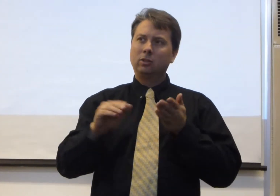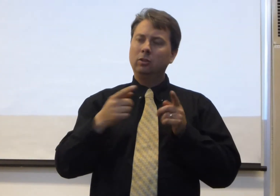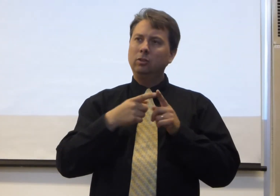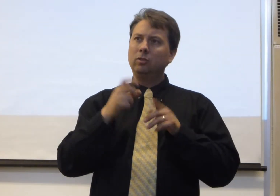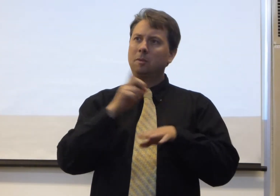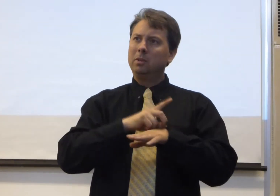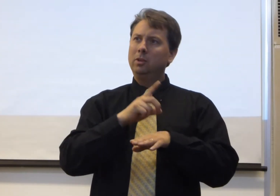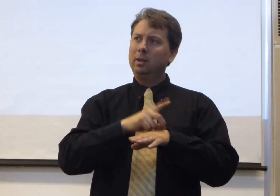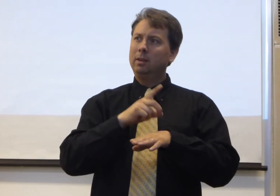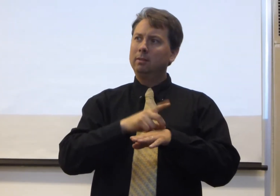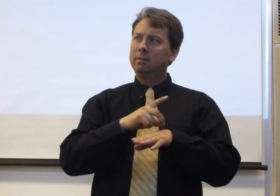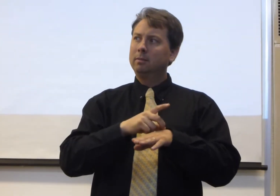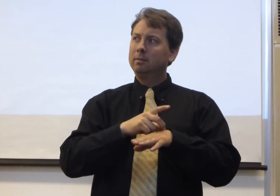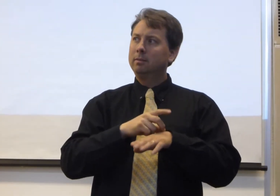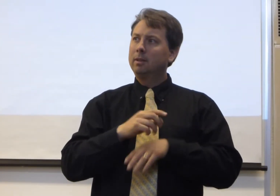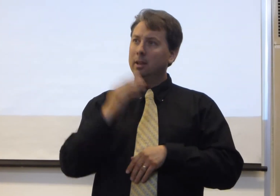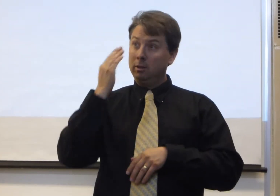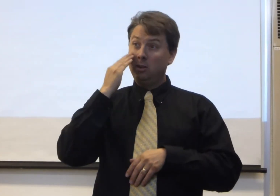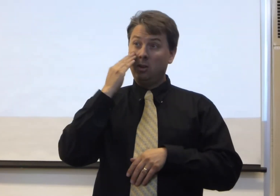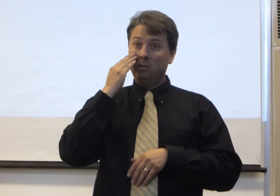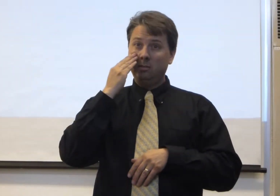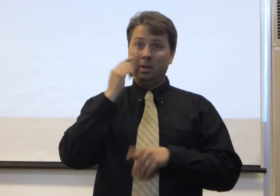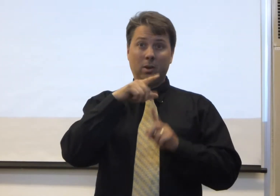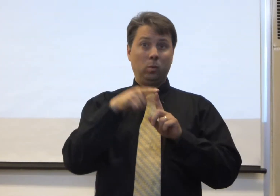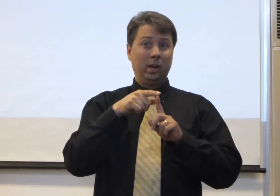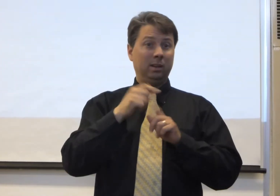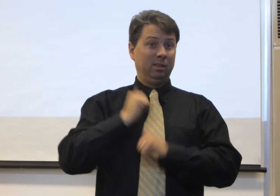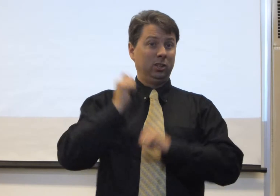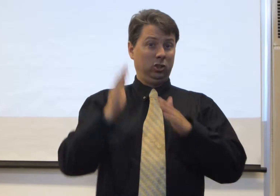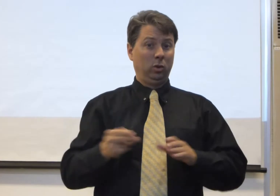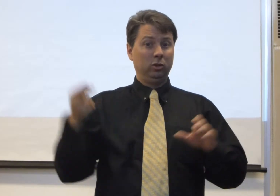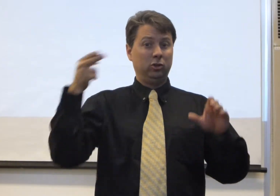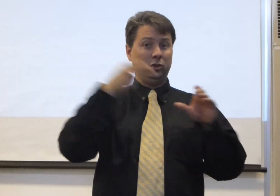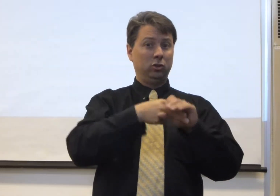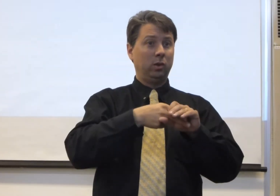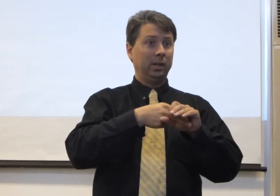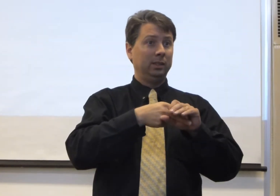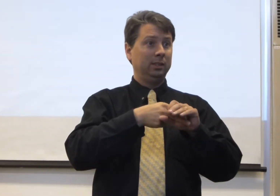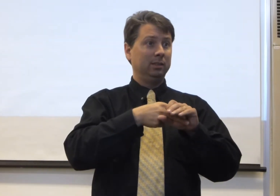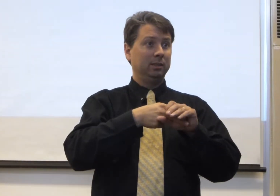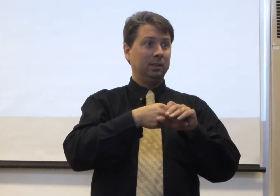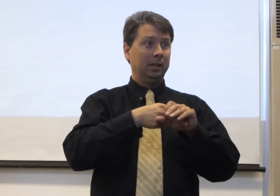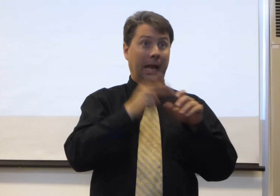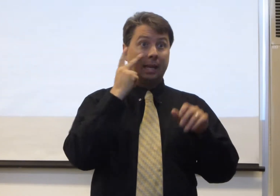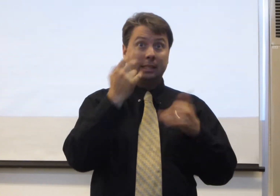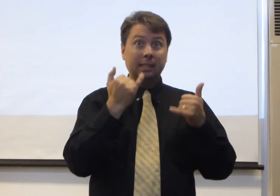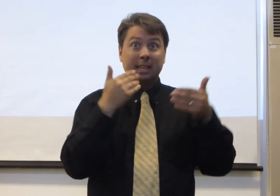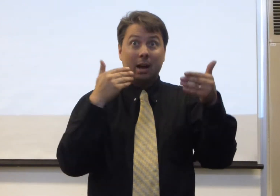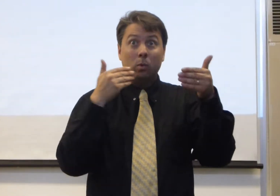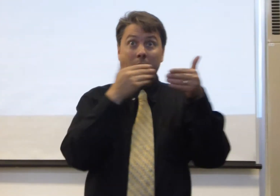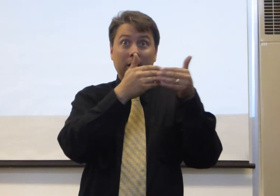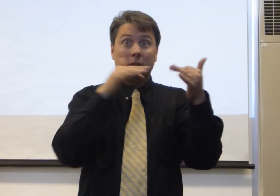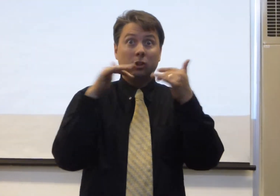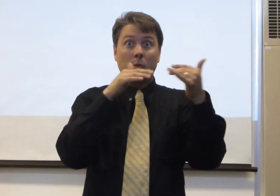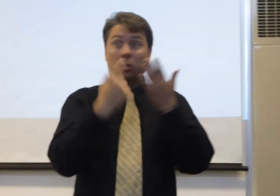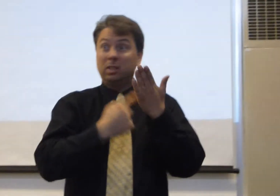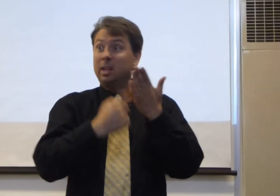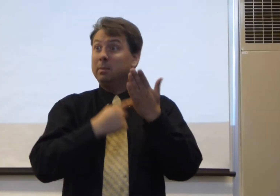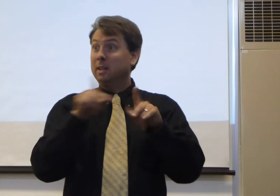Excused from duty. You know, when a soldier joins, and he sees now we're near to the war, sometimes